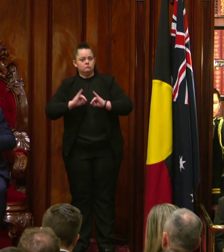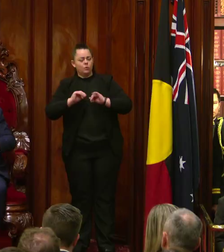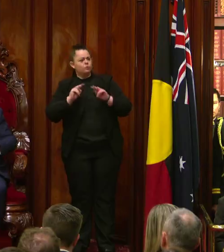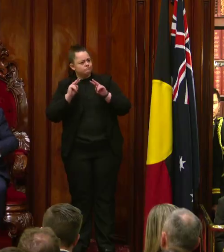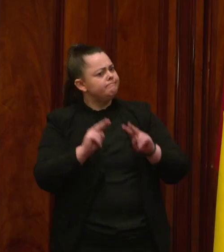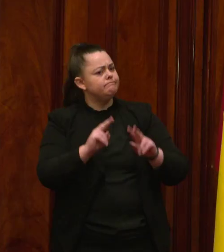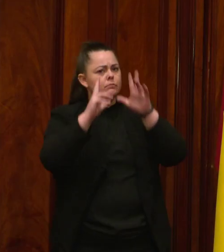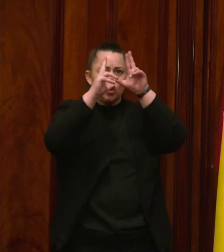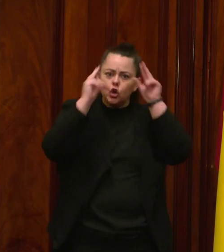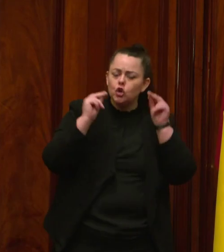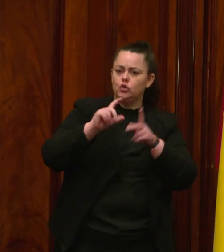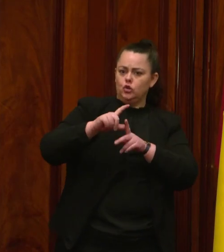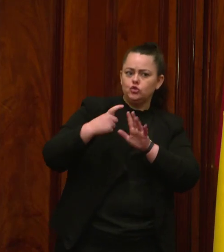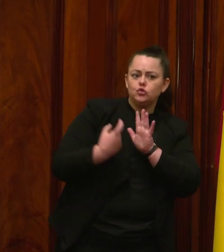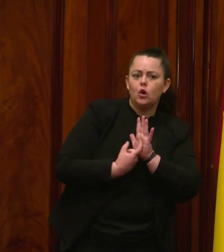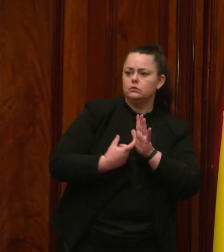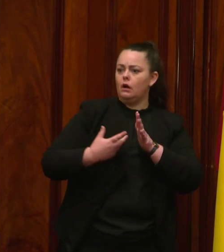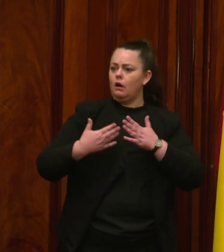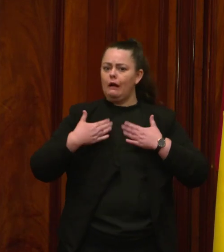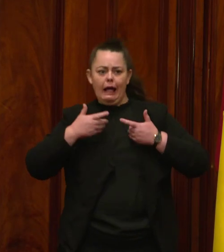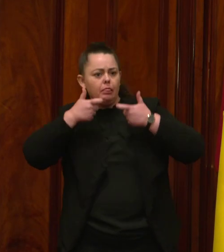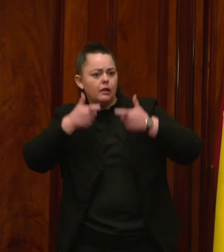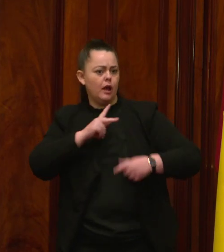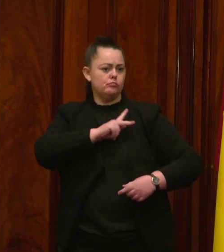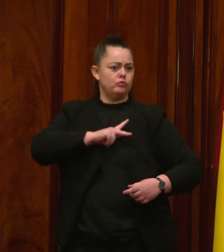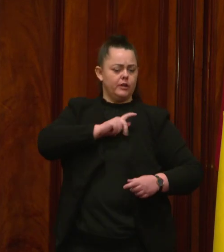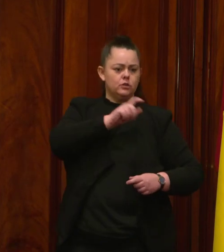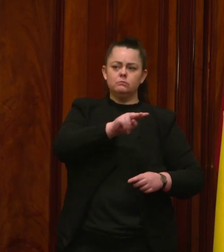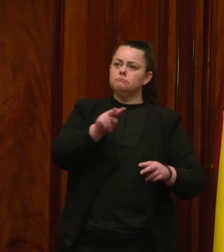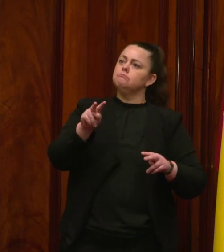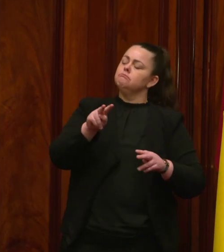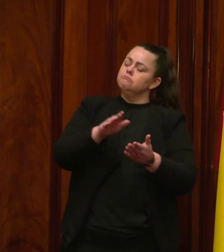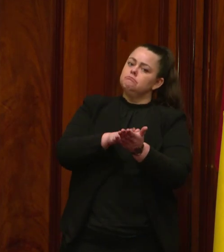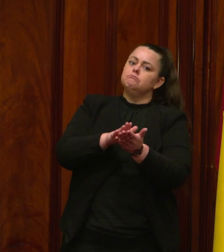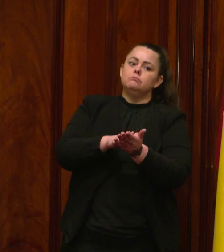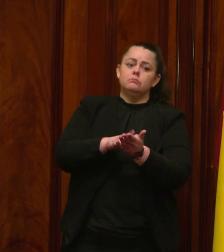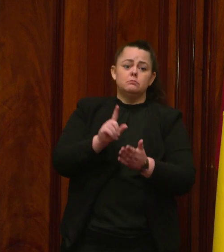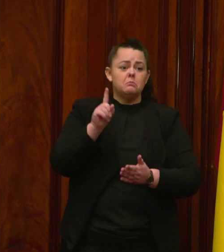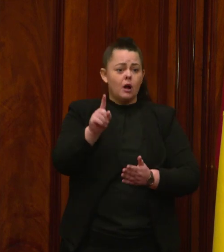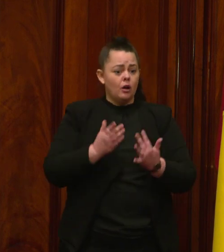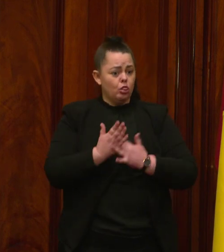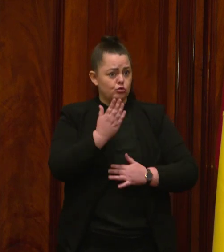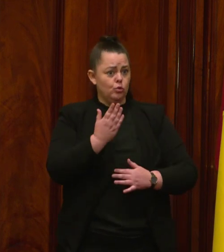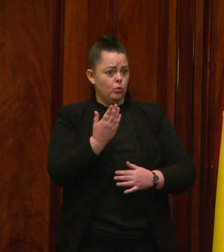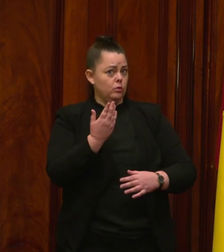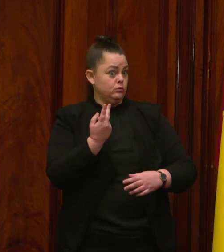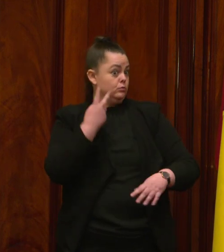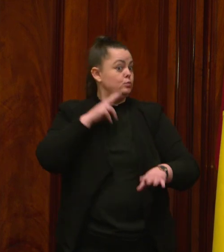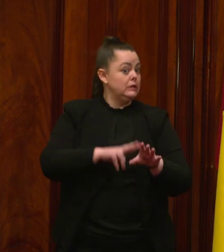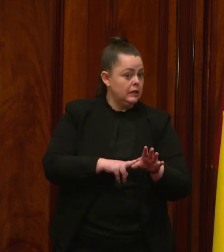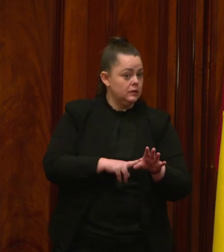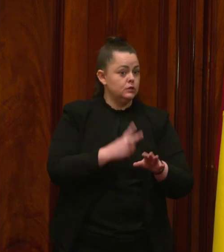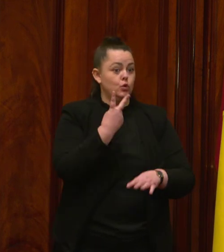very best. But in its wake, New South Wales Health lost 12.6% of its nursing staff in